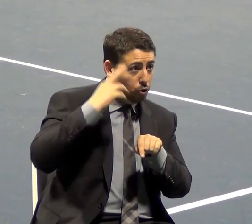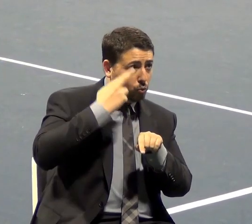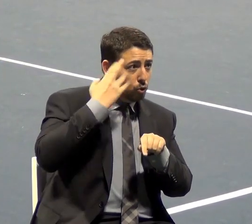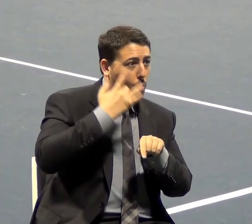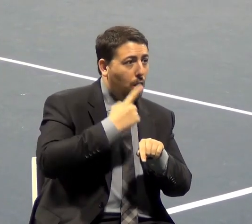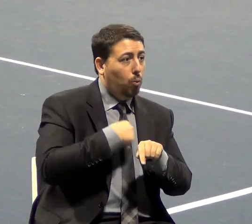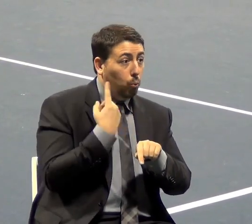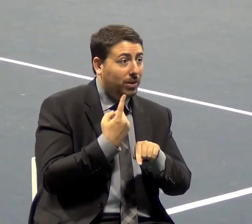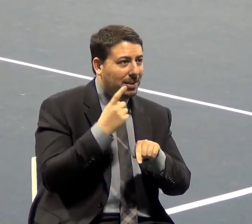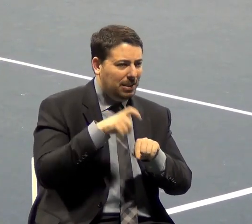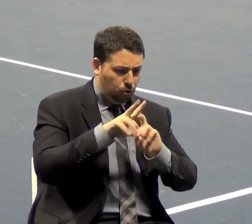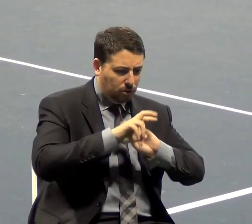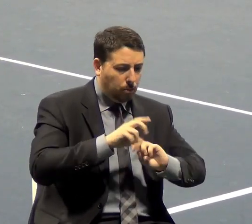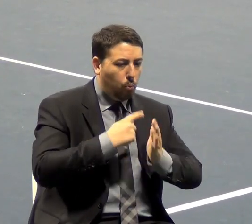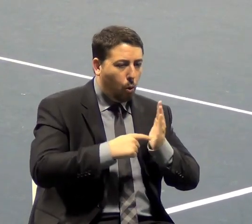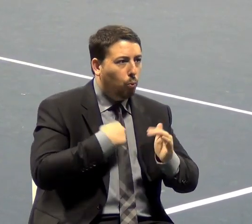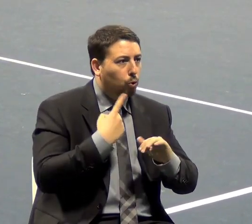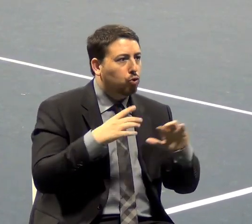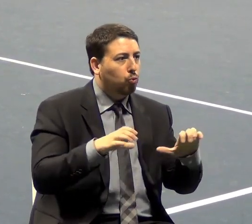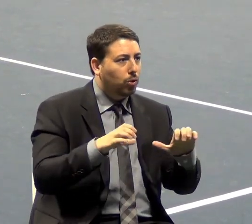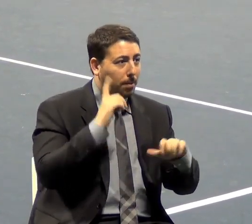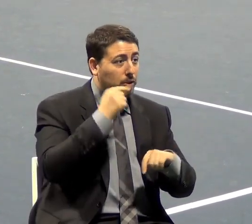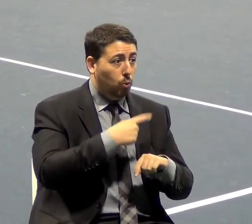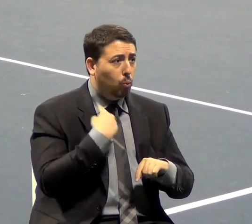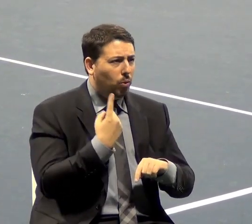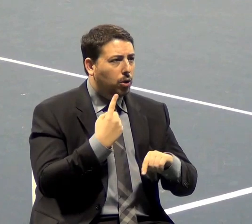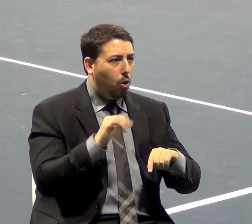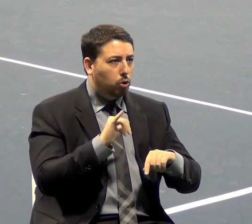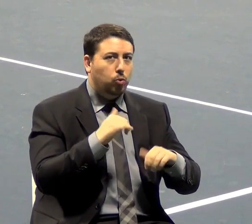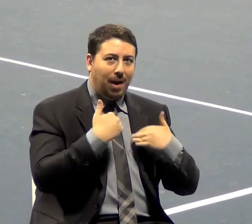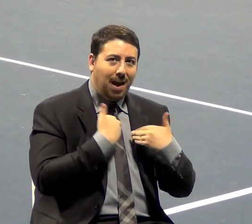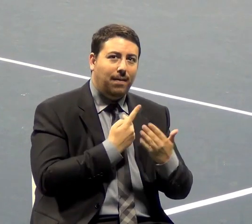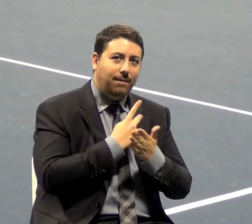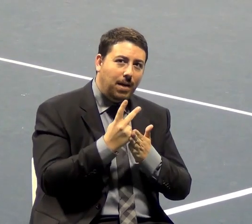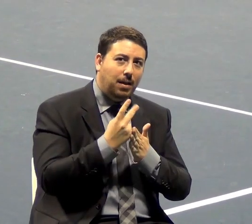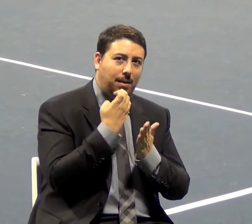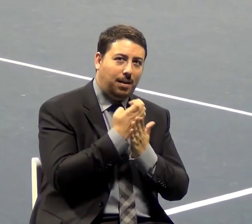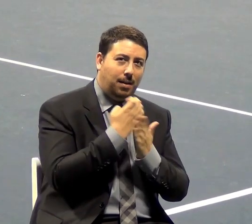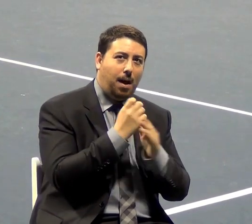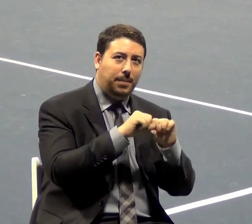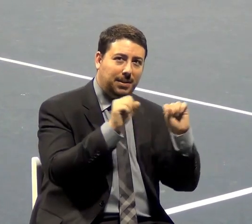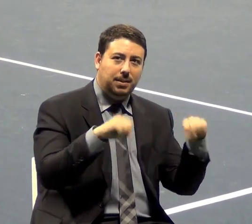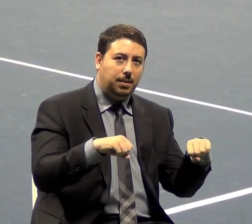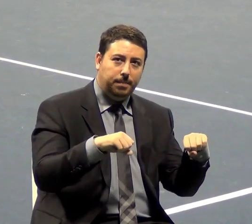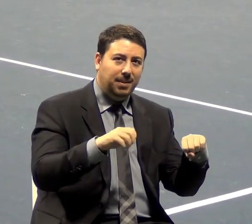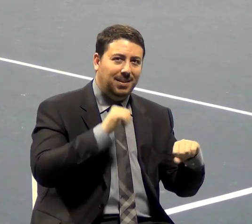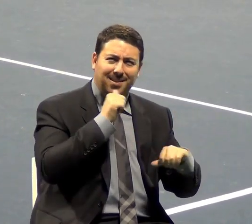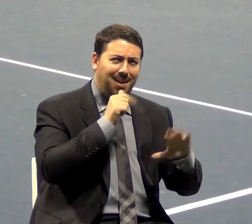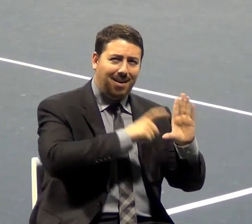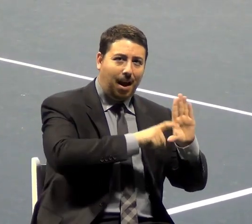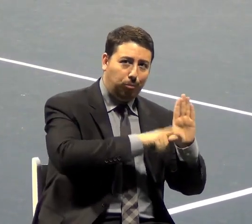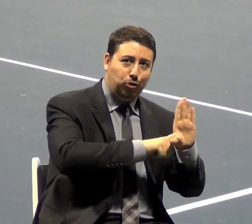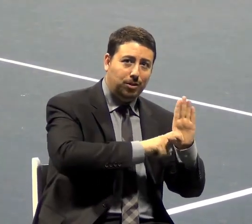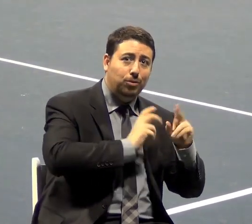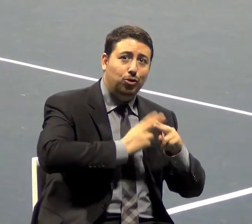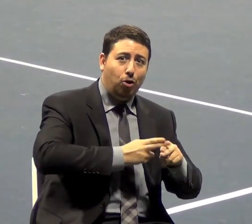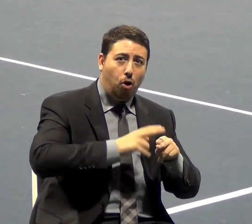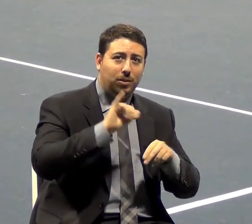look at what we're doing. Because we, too, have a failed economic system. It's not communism. It's called interventionism where